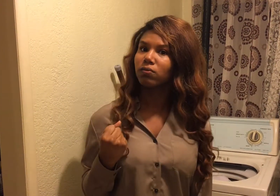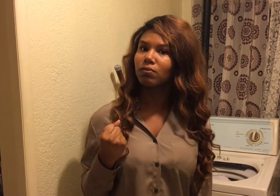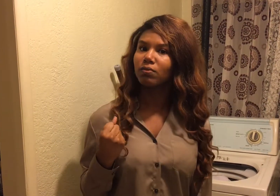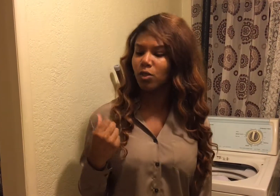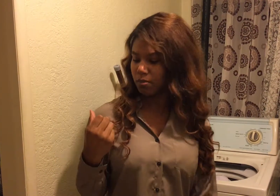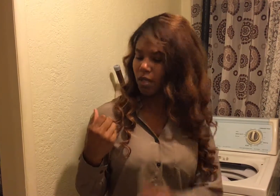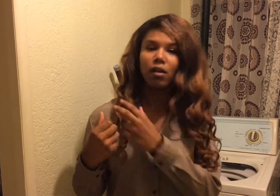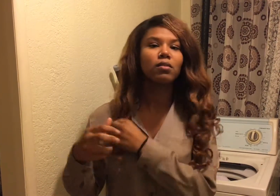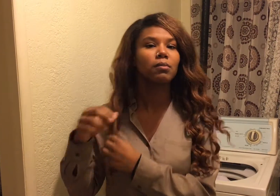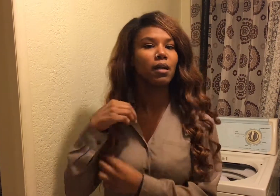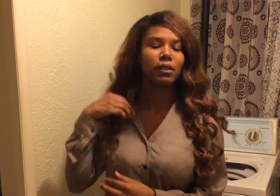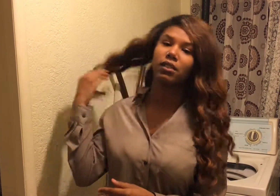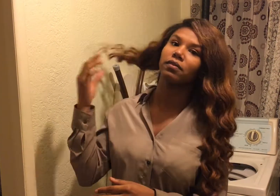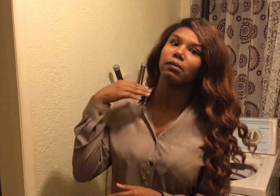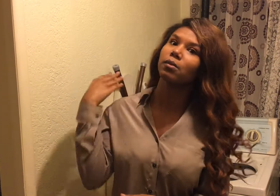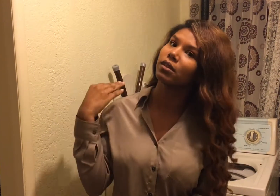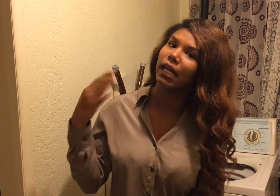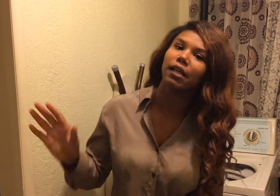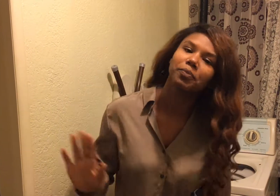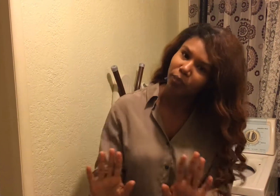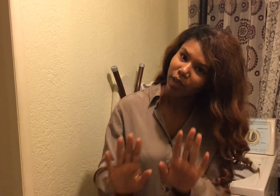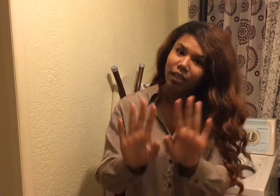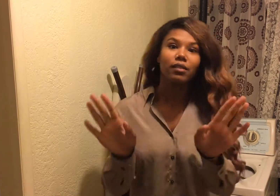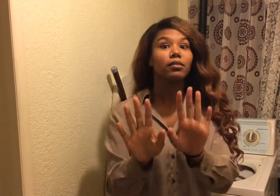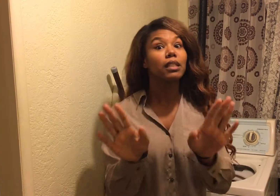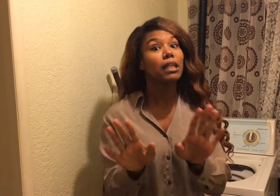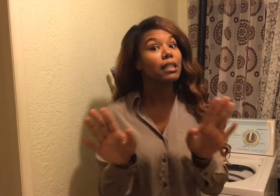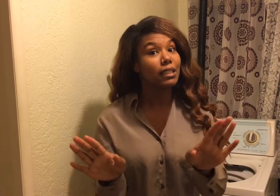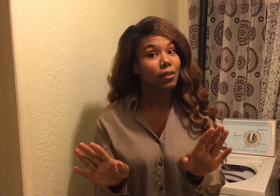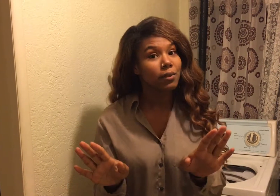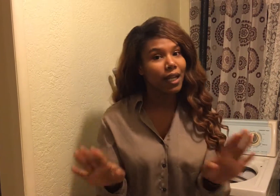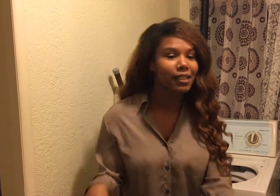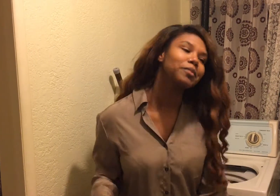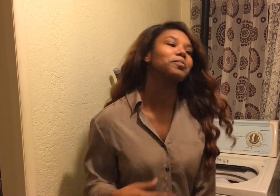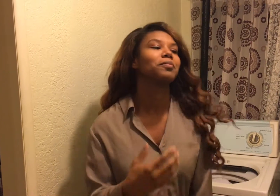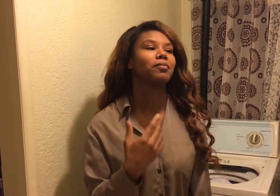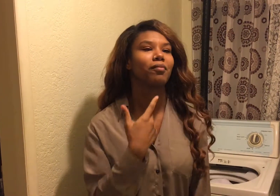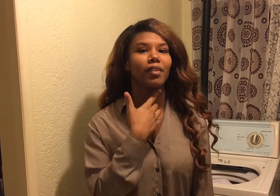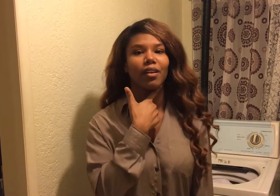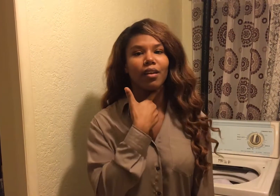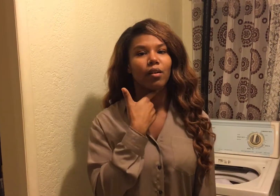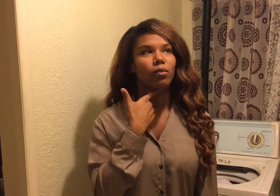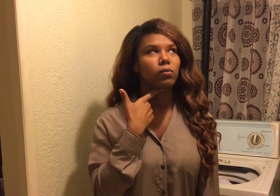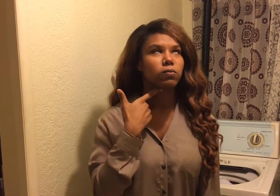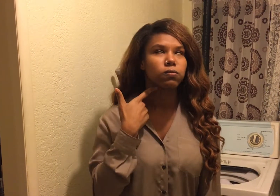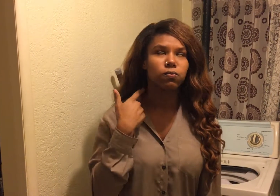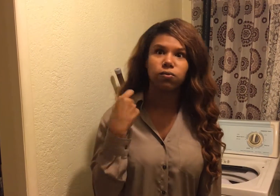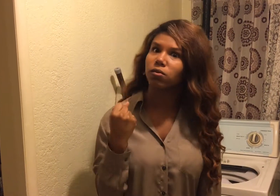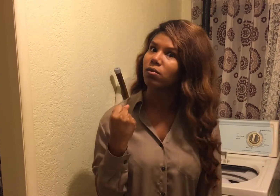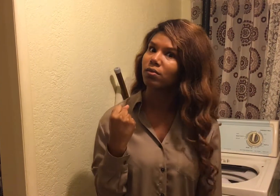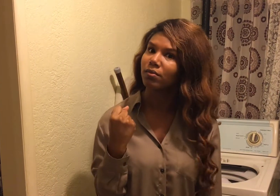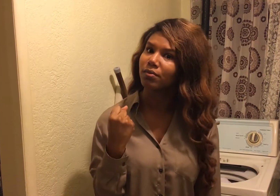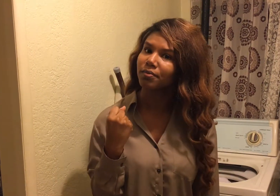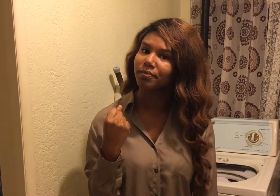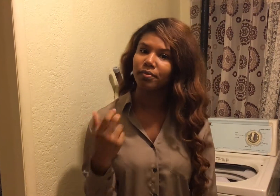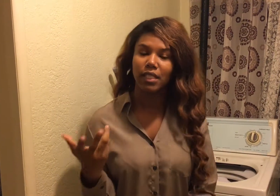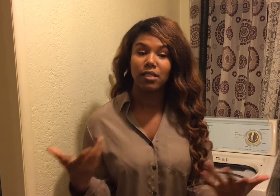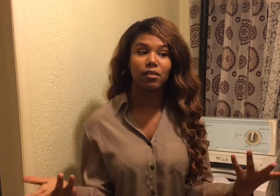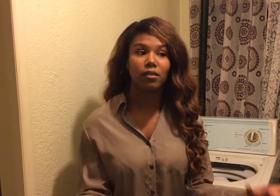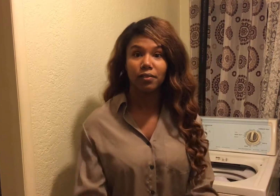it oh caught on to my weave let me move that again that's how you sign it because you know you